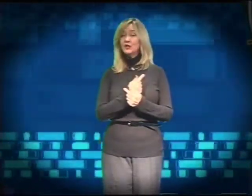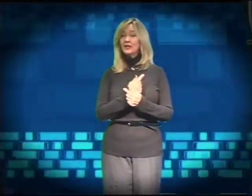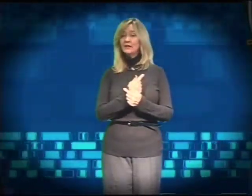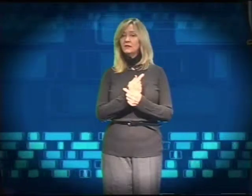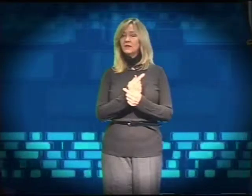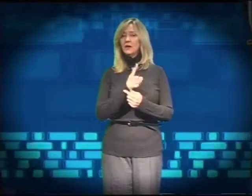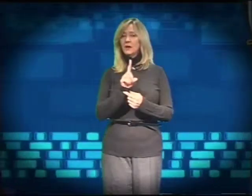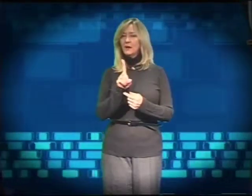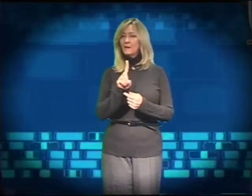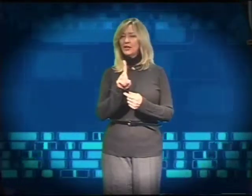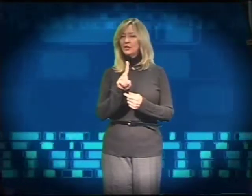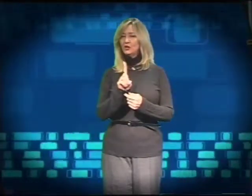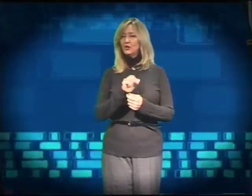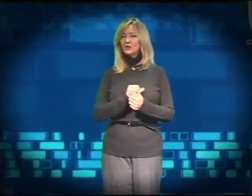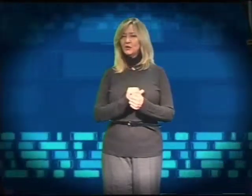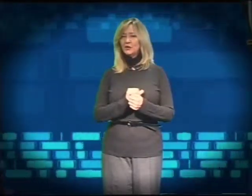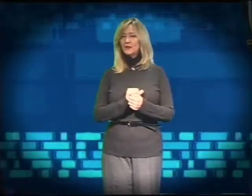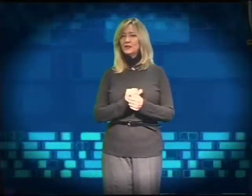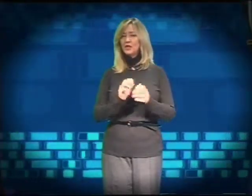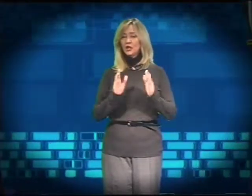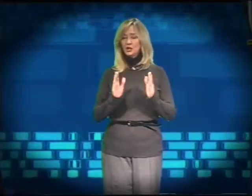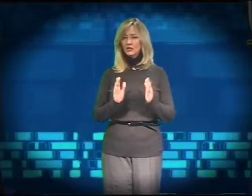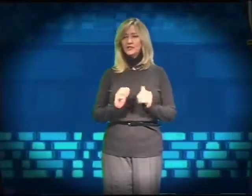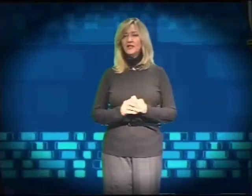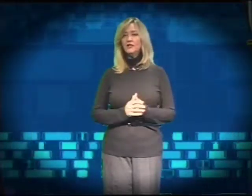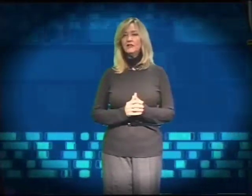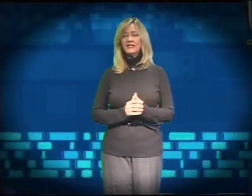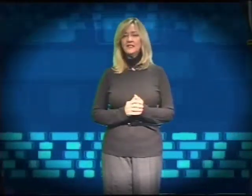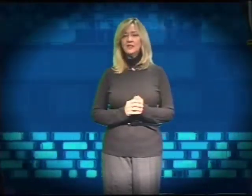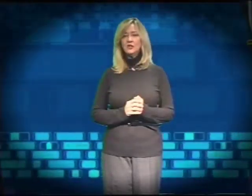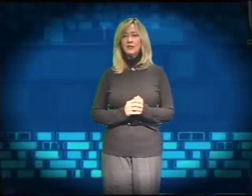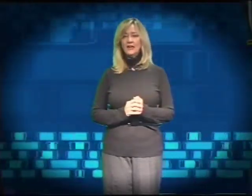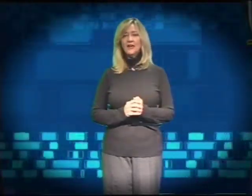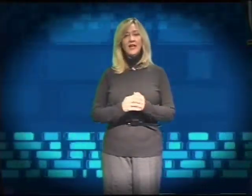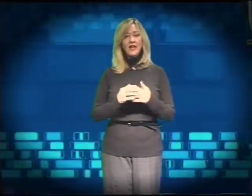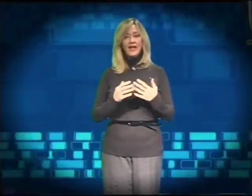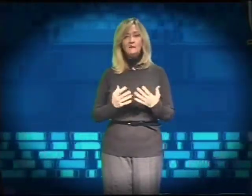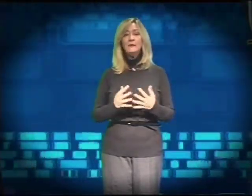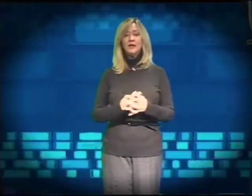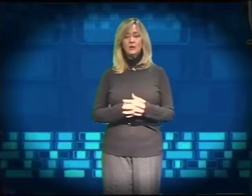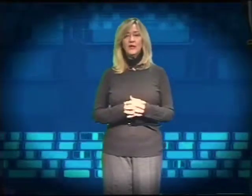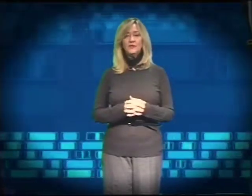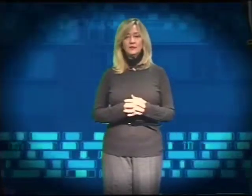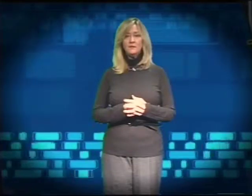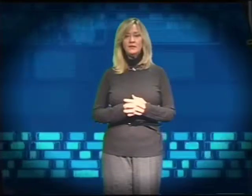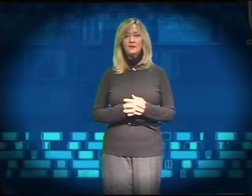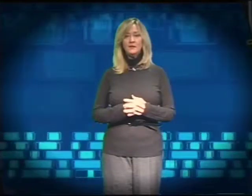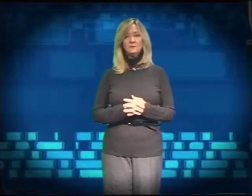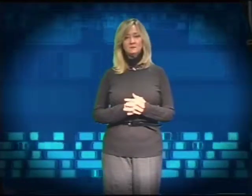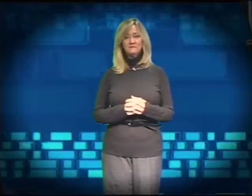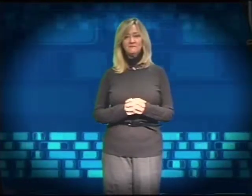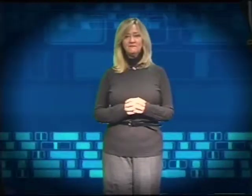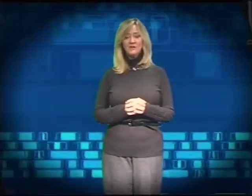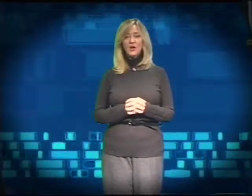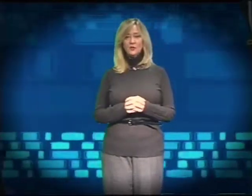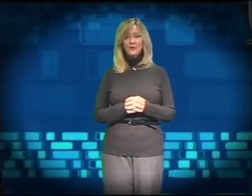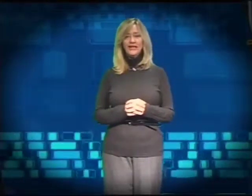around, but you don't turn around. You continue facing the screen and mimic what you see me doing. Are you ready?